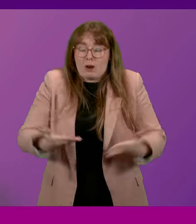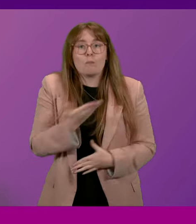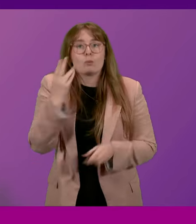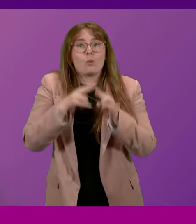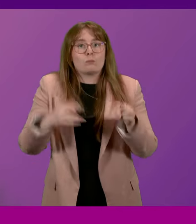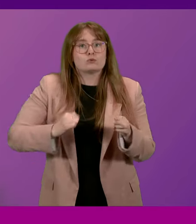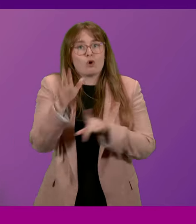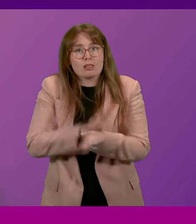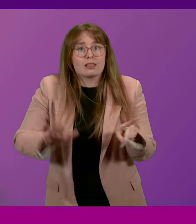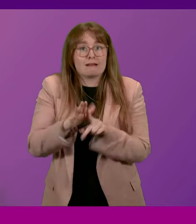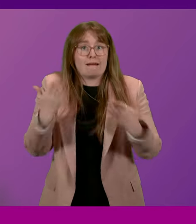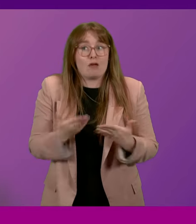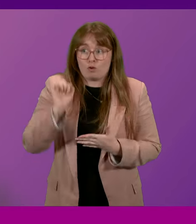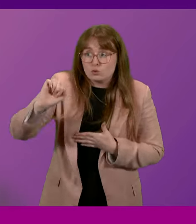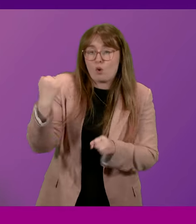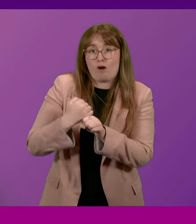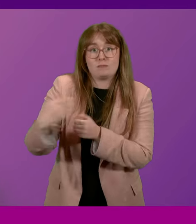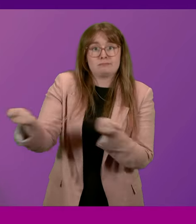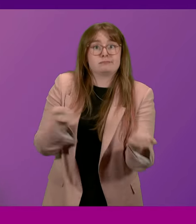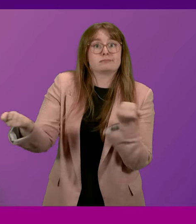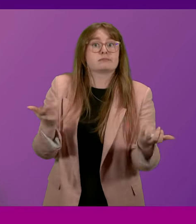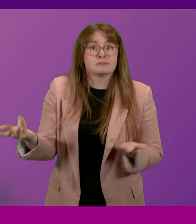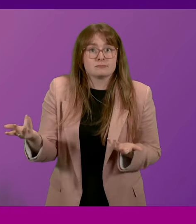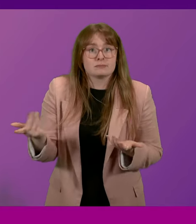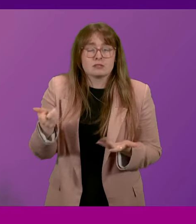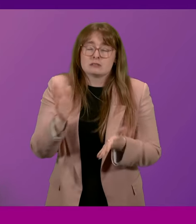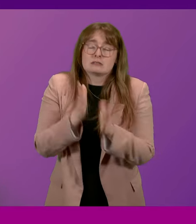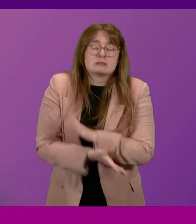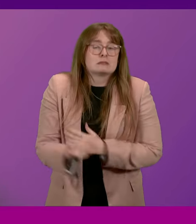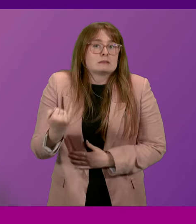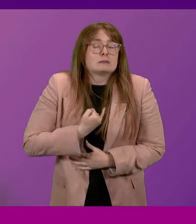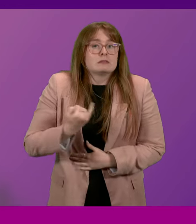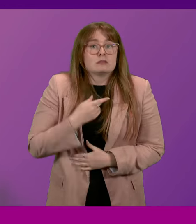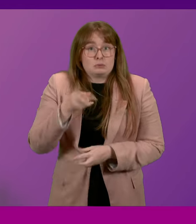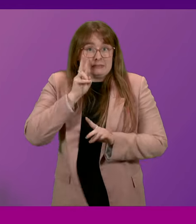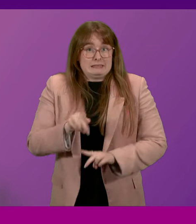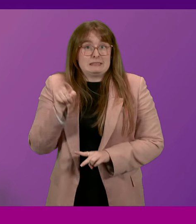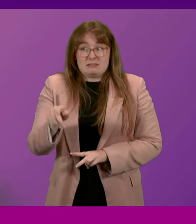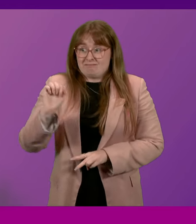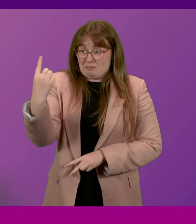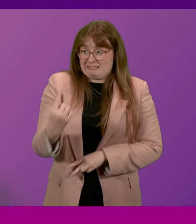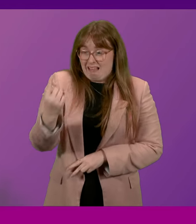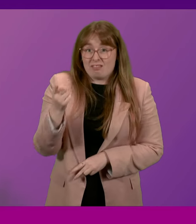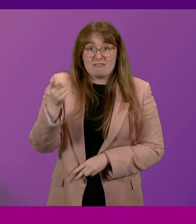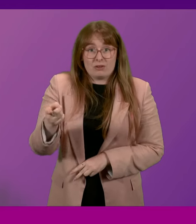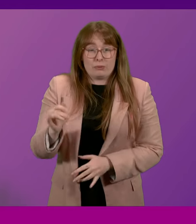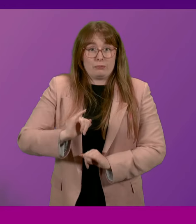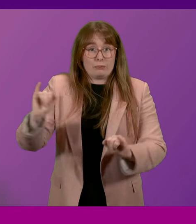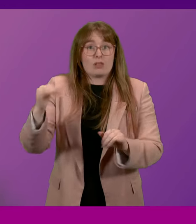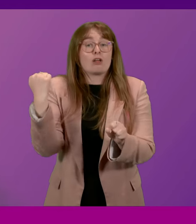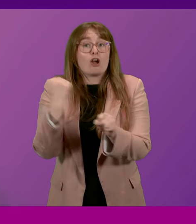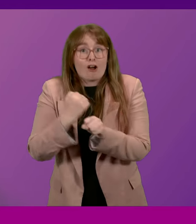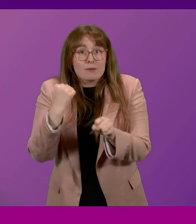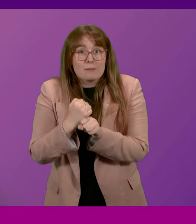Scotland right now under this government's watch. And it's the devastating consequence of what he himself admitted was a government